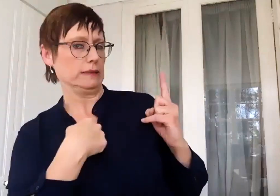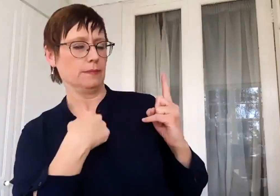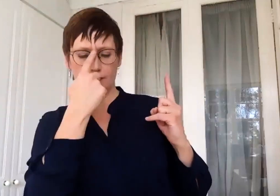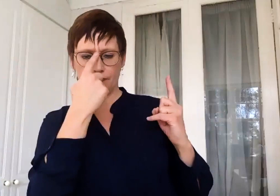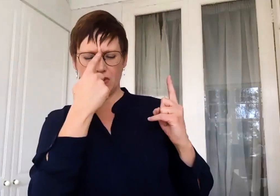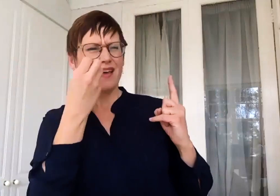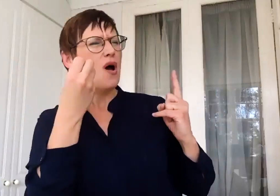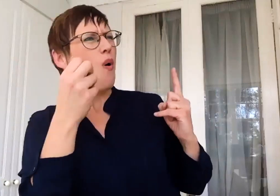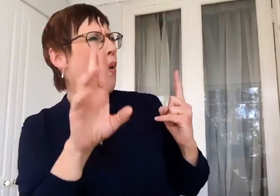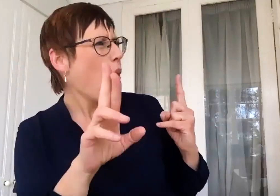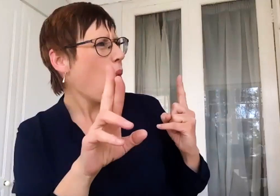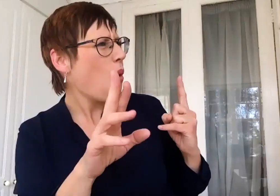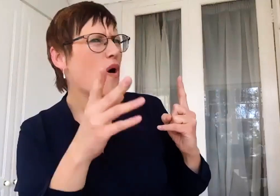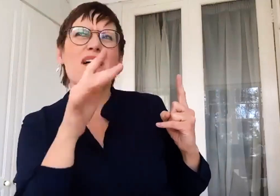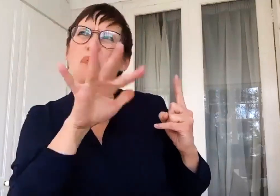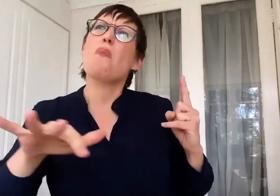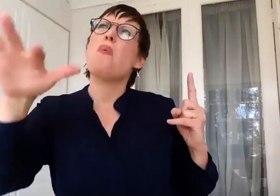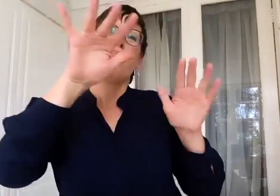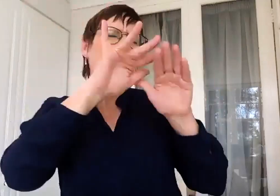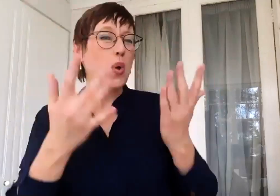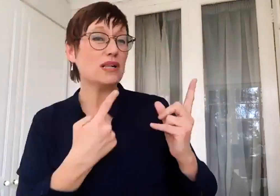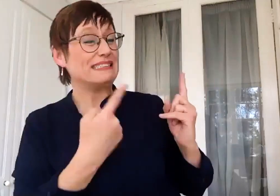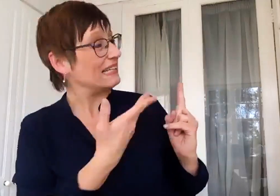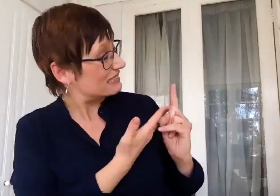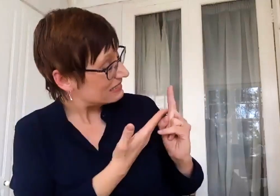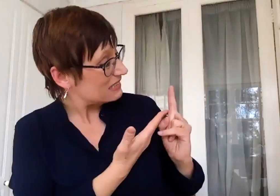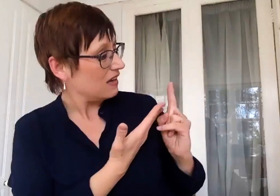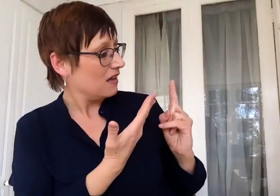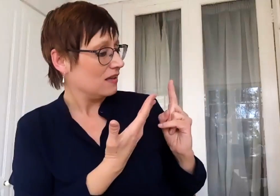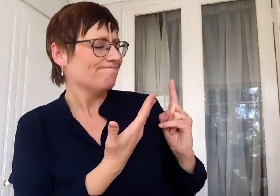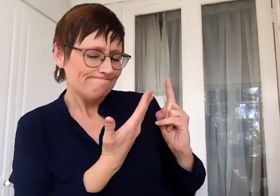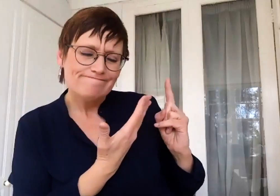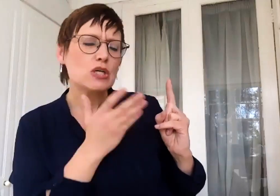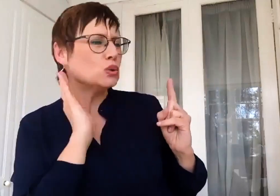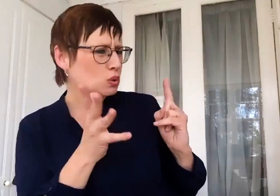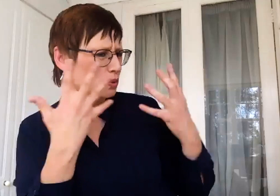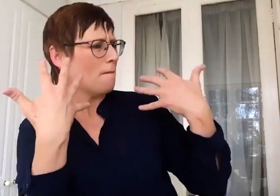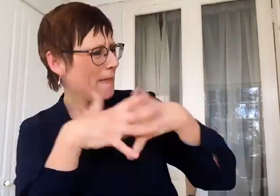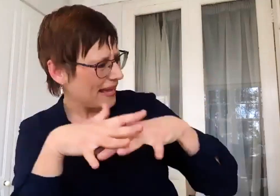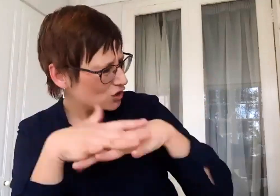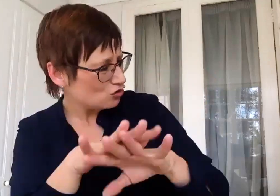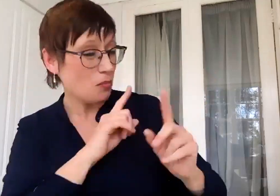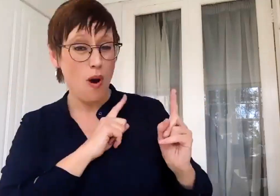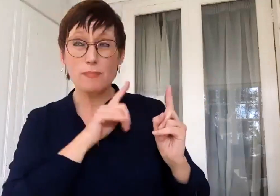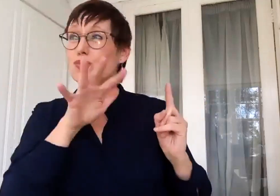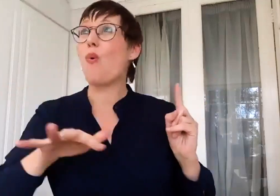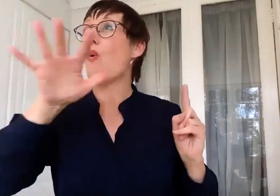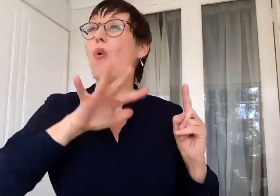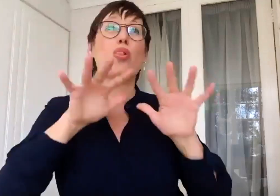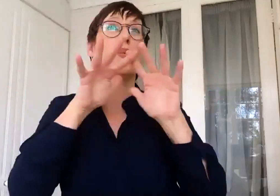And at the same time that, you know, when you step out into the world, when you leave the school playground, I often